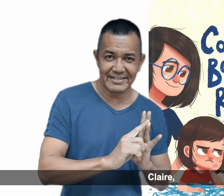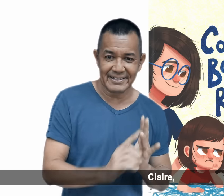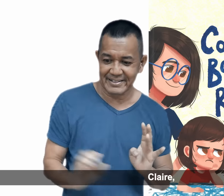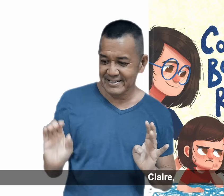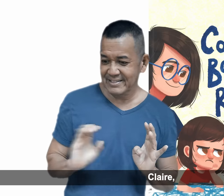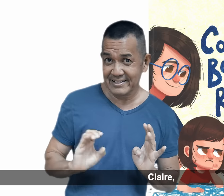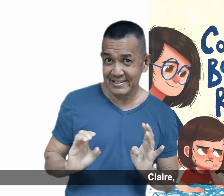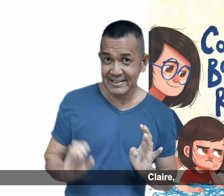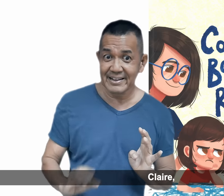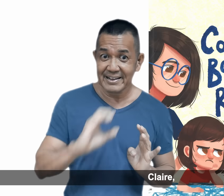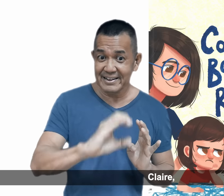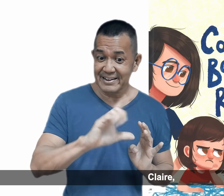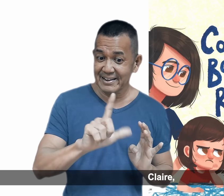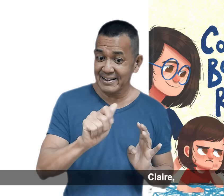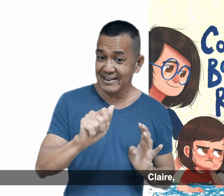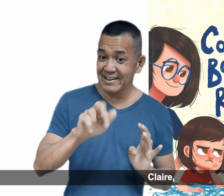Claire,